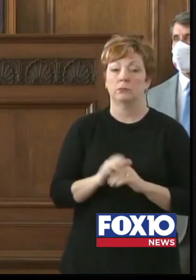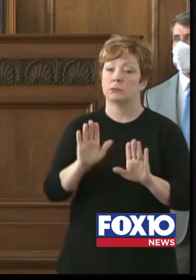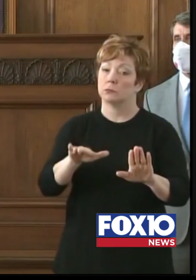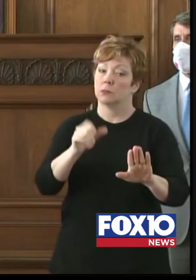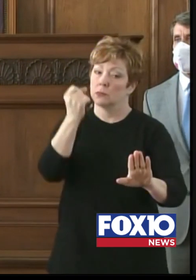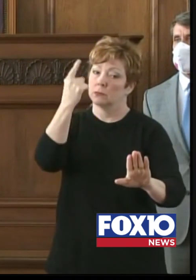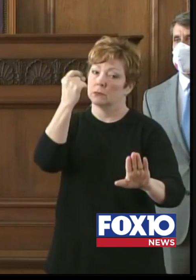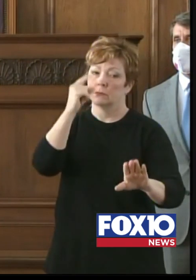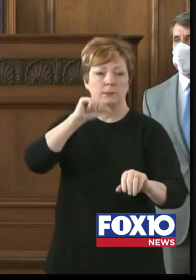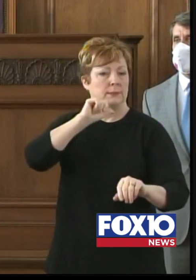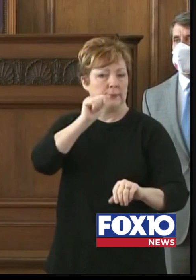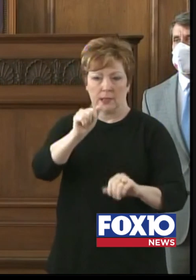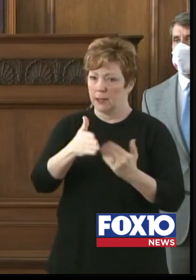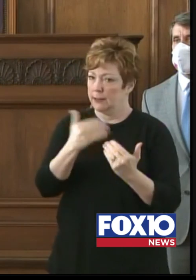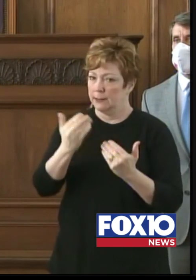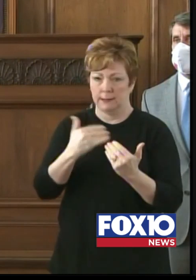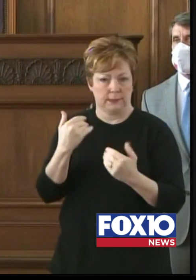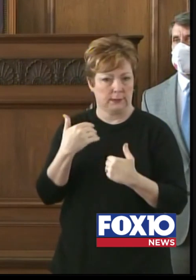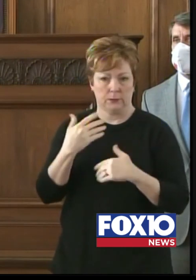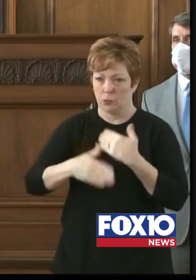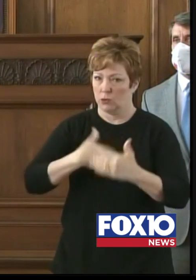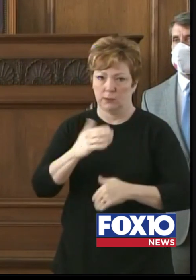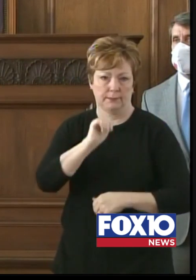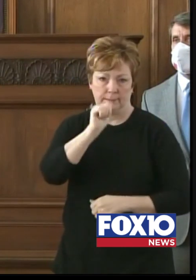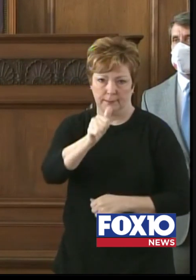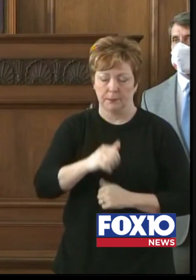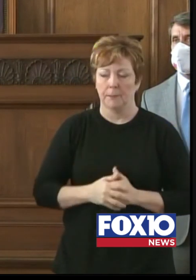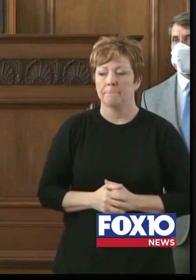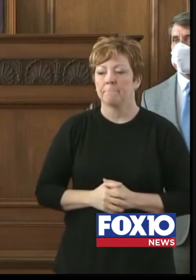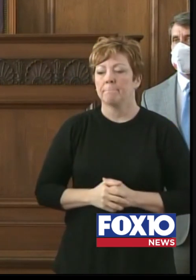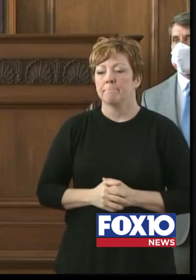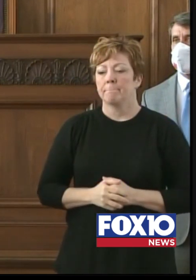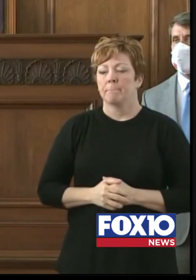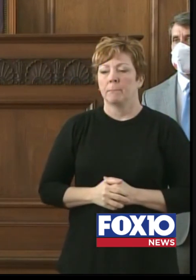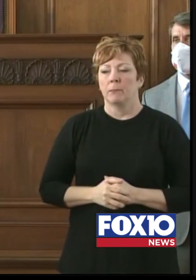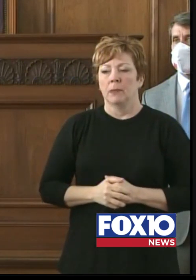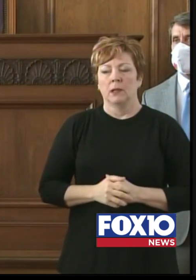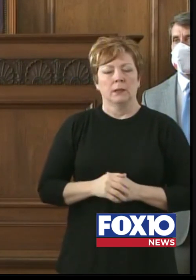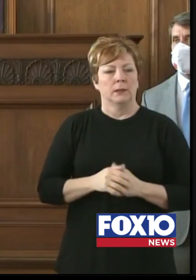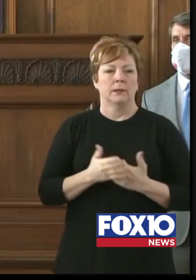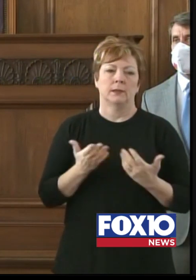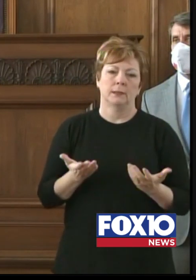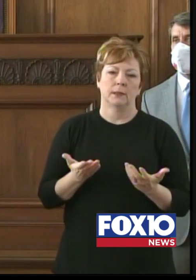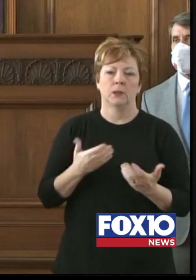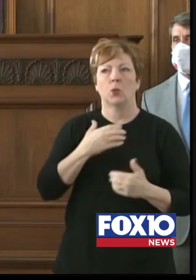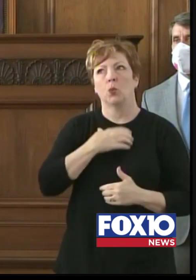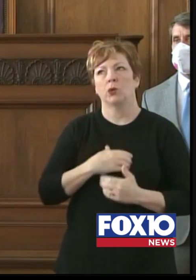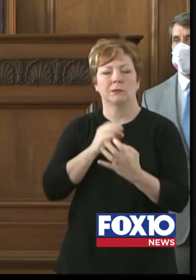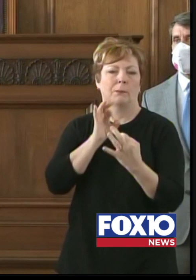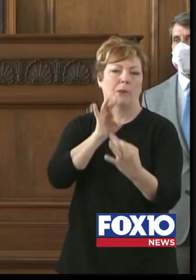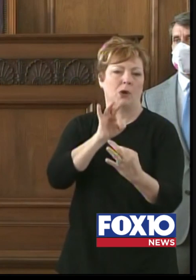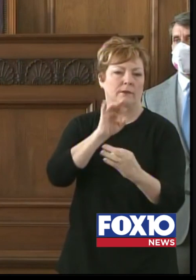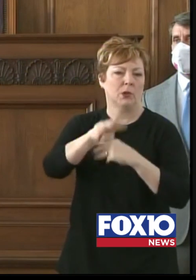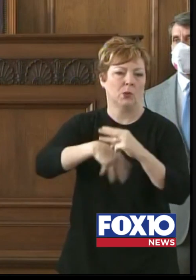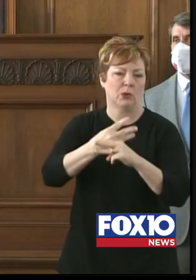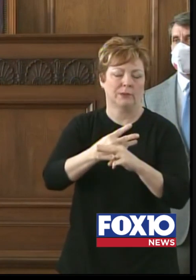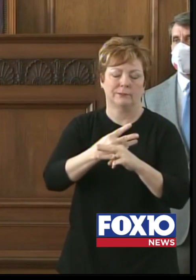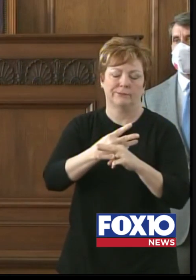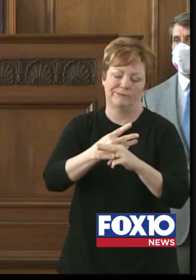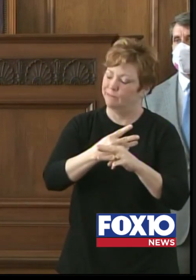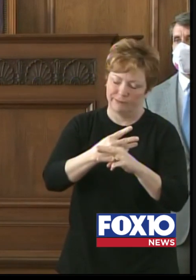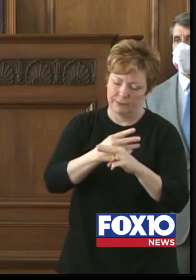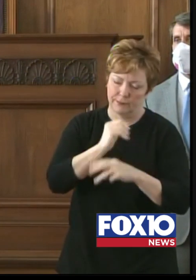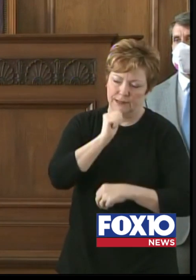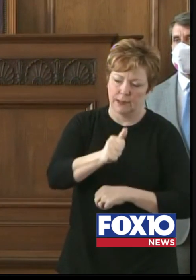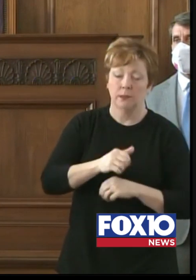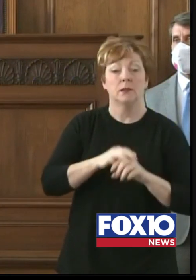process and we are not where in a perfect world that we want to be. However, the people of